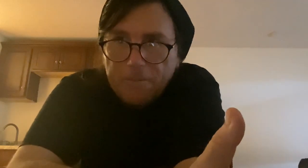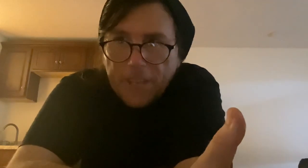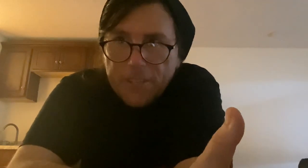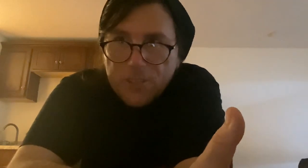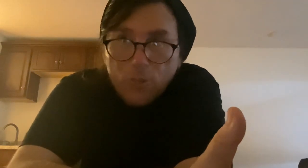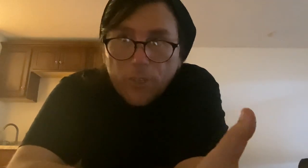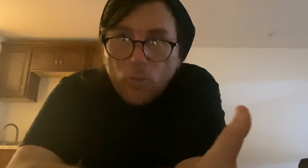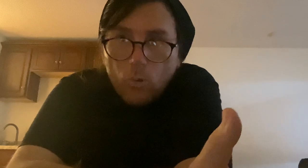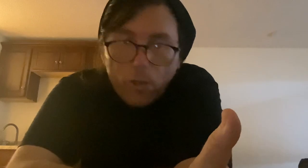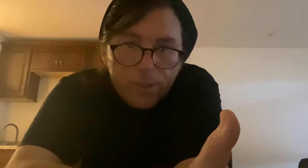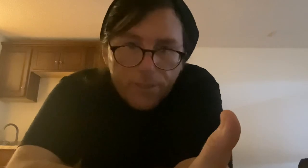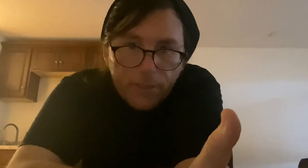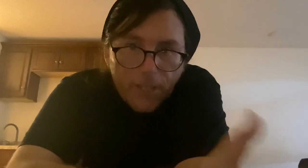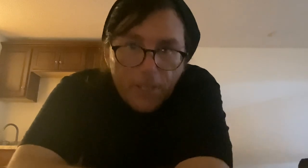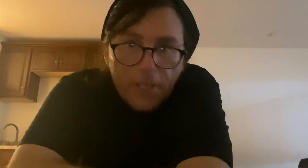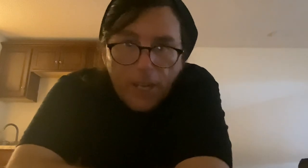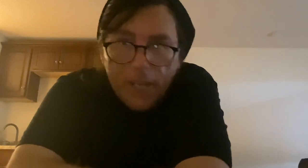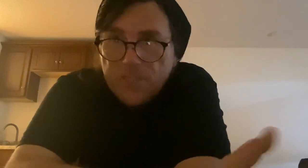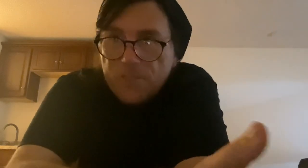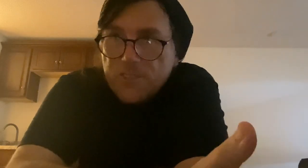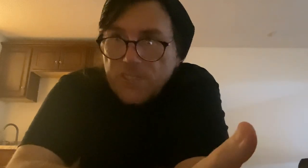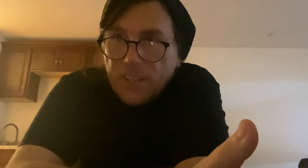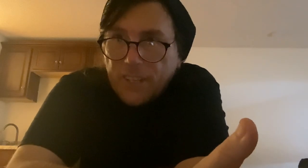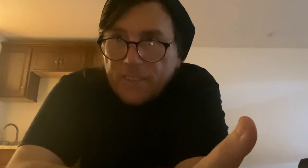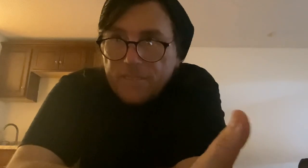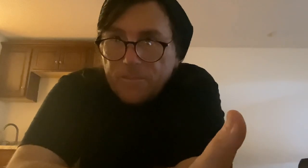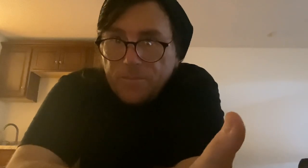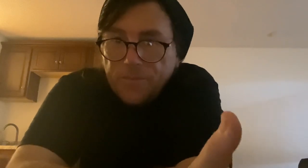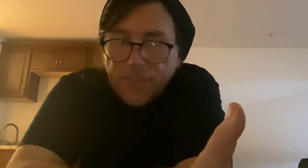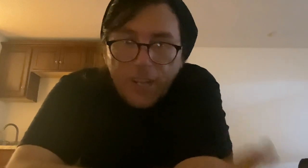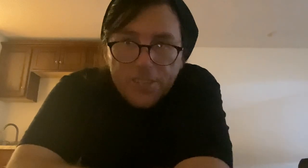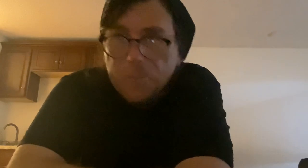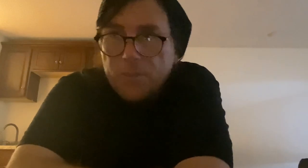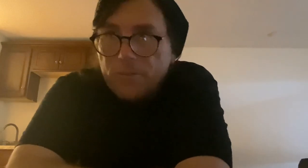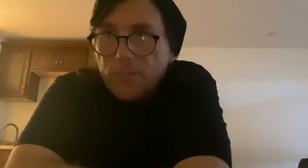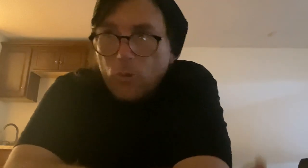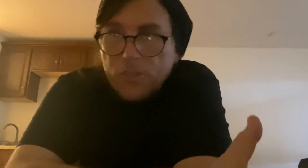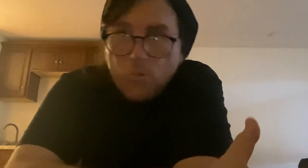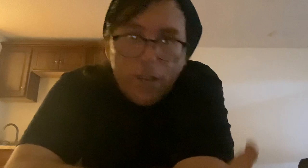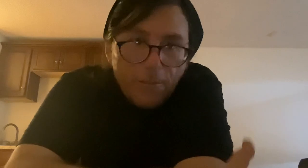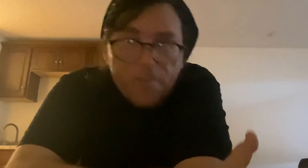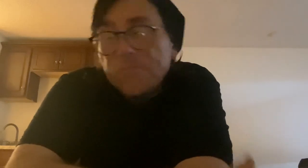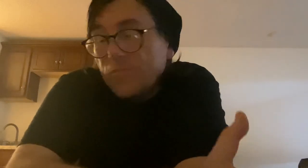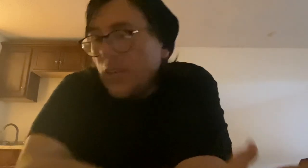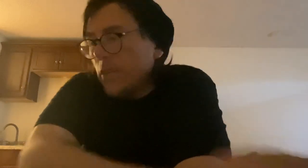is a showing or to, uh, start selling, uh, some of the works or whatever, you know,